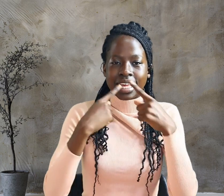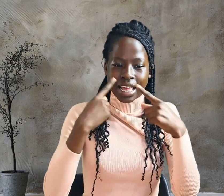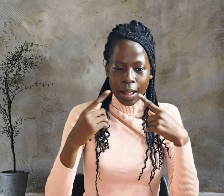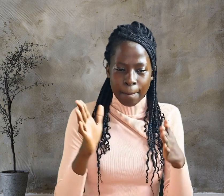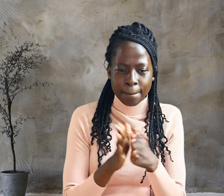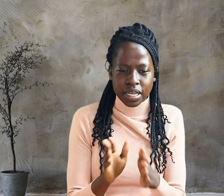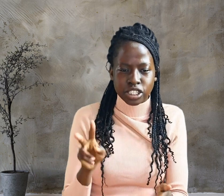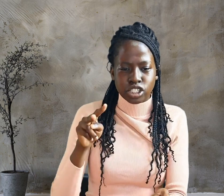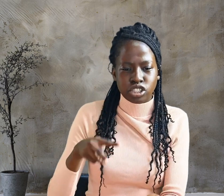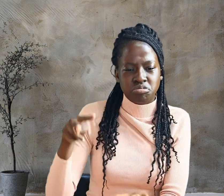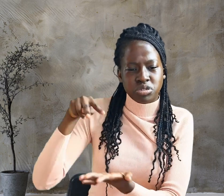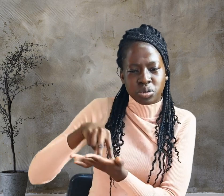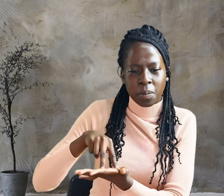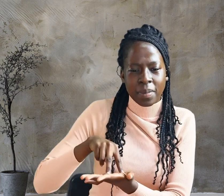Peace be with you.